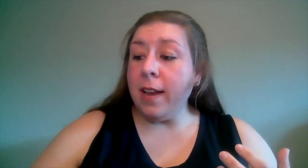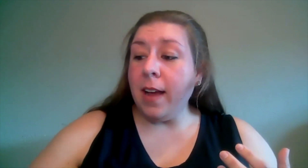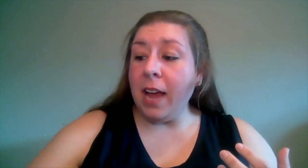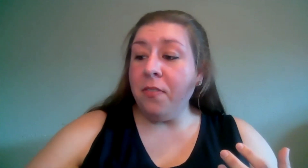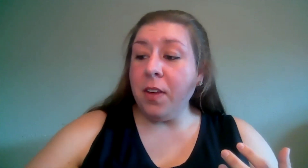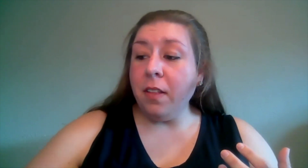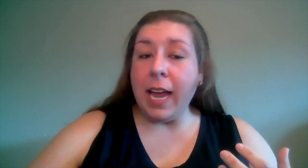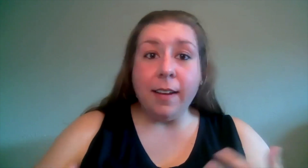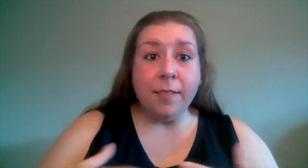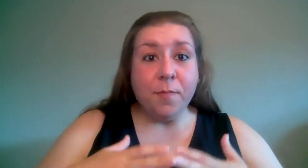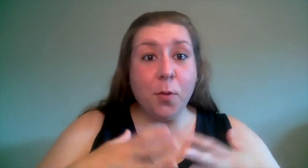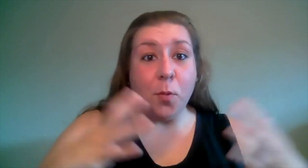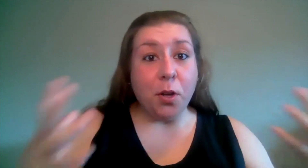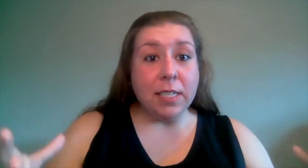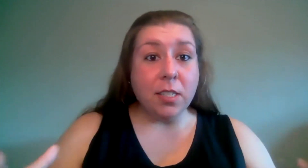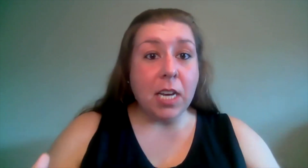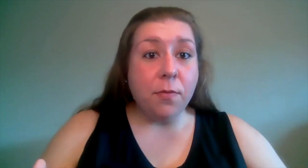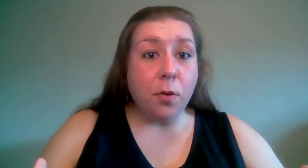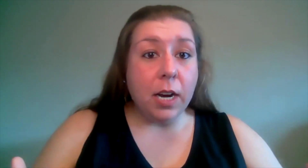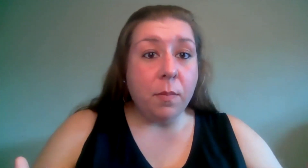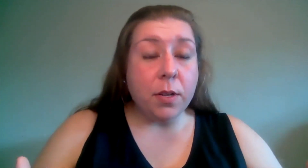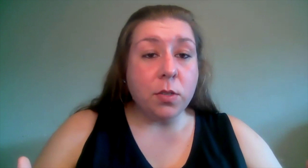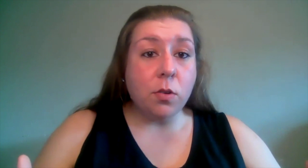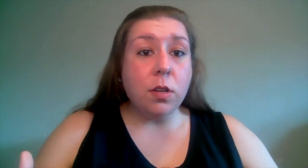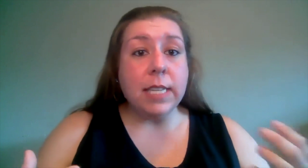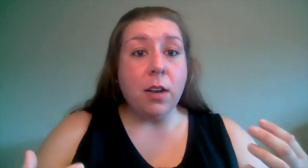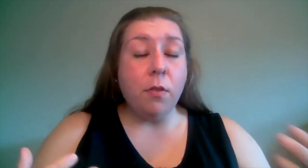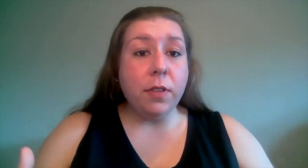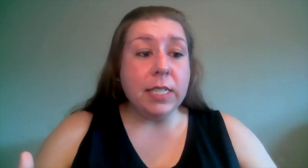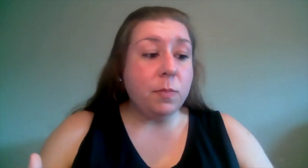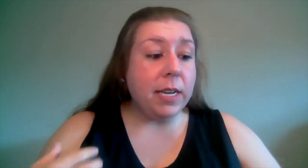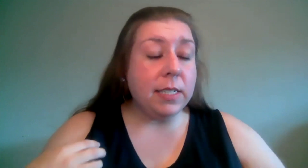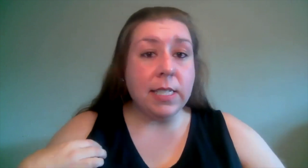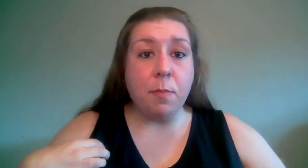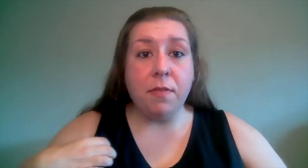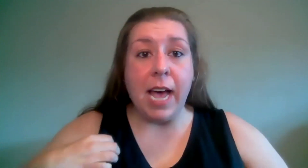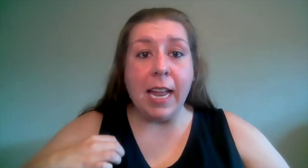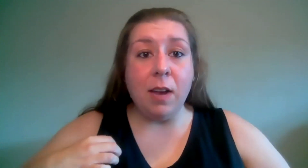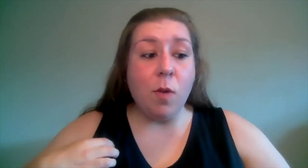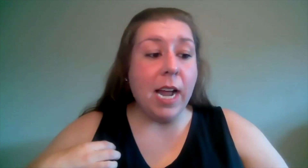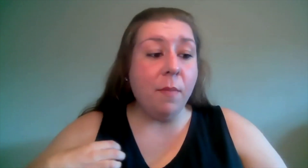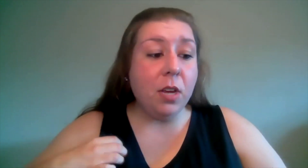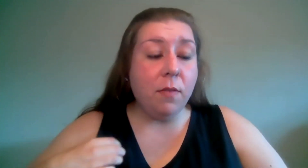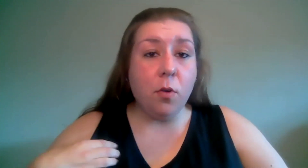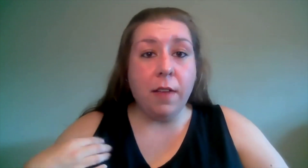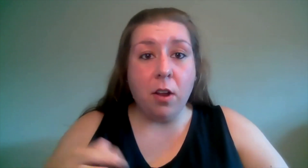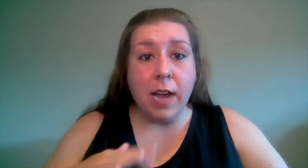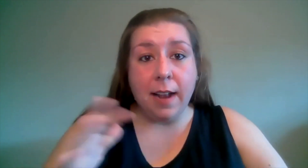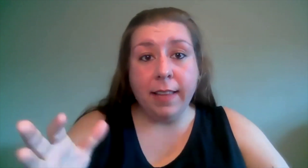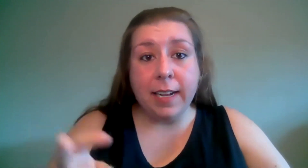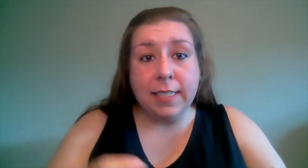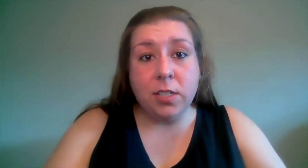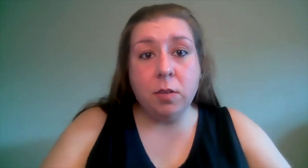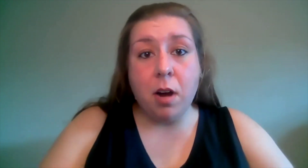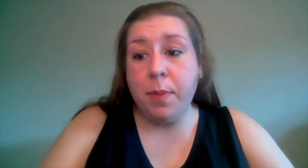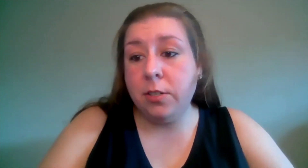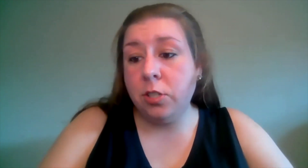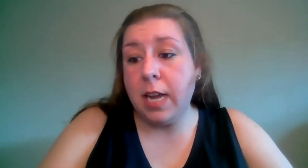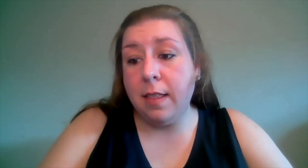i feel like the world is looking for in musicals and hopefully speak to some of that and what i'm looking for and that'll kind lead us into our pitch night